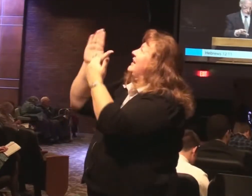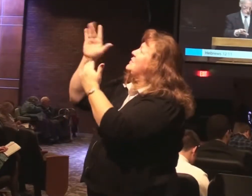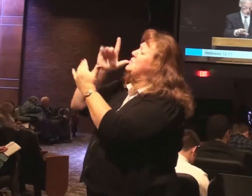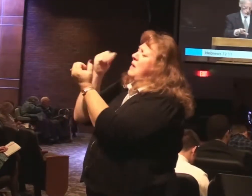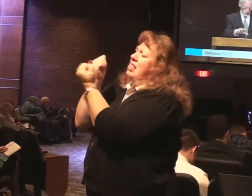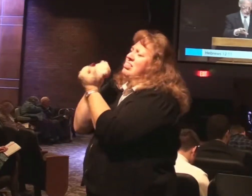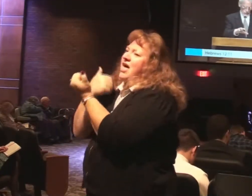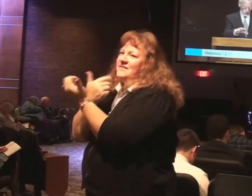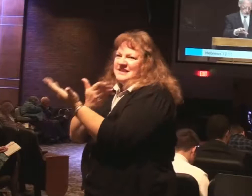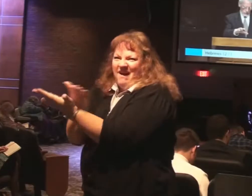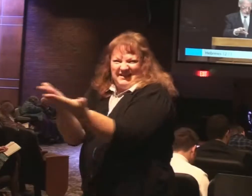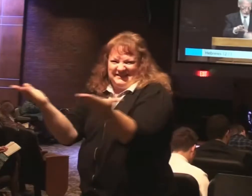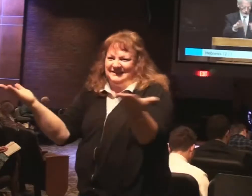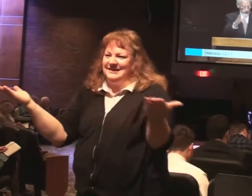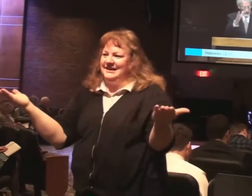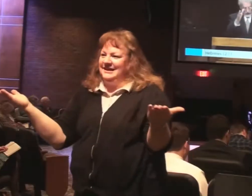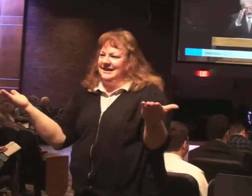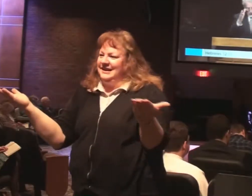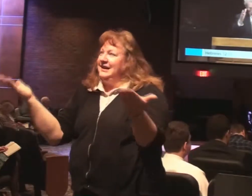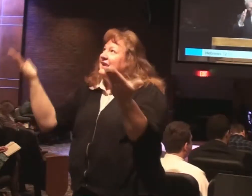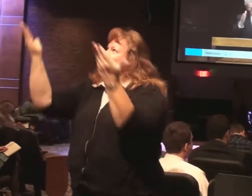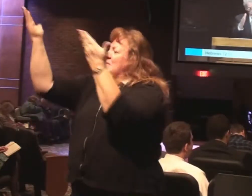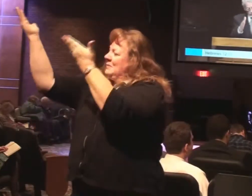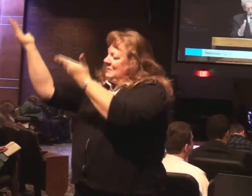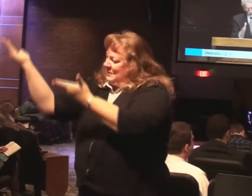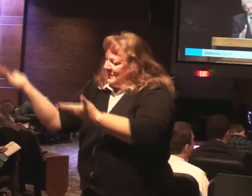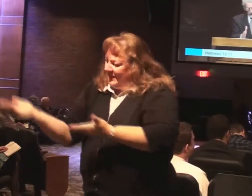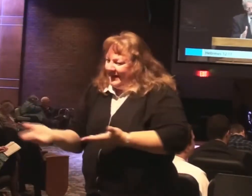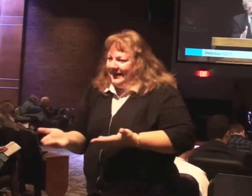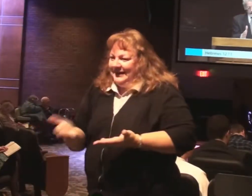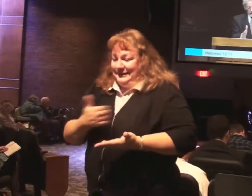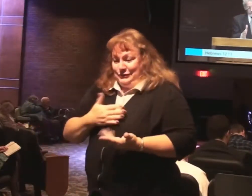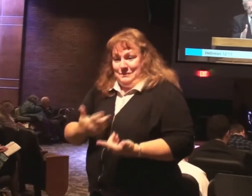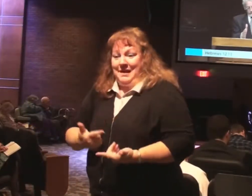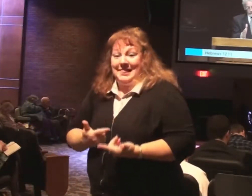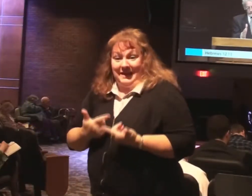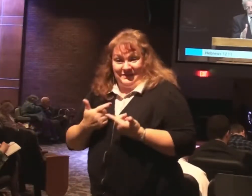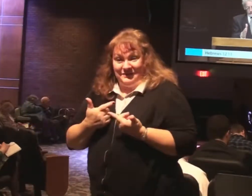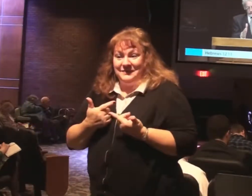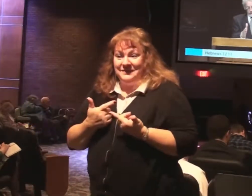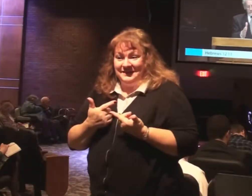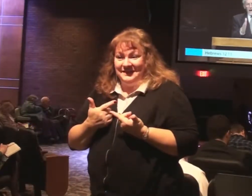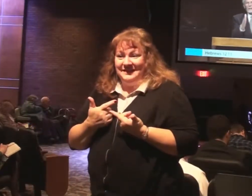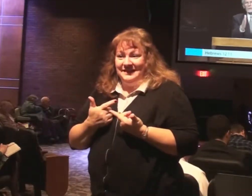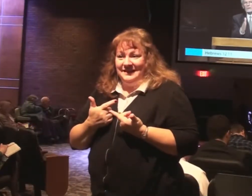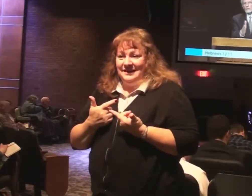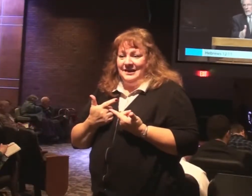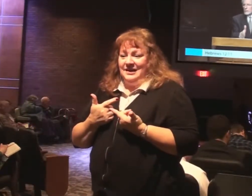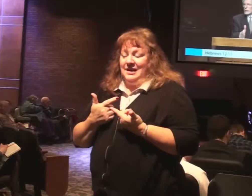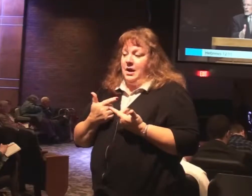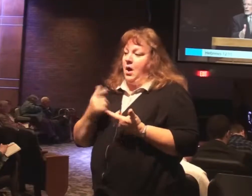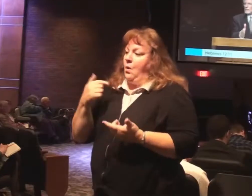that's true for